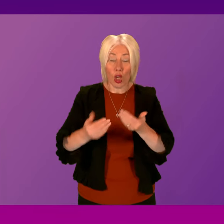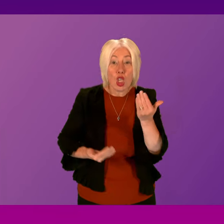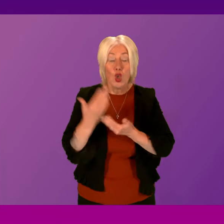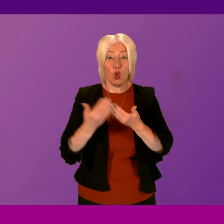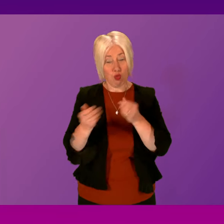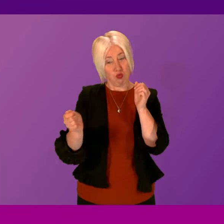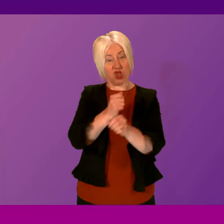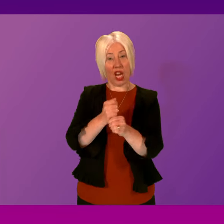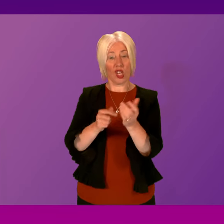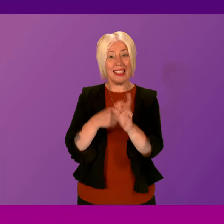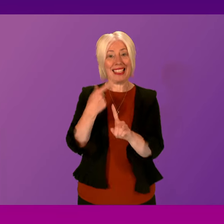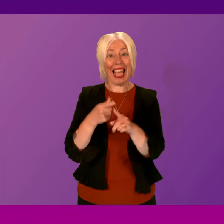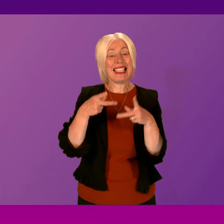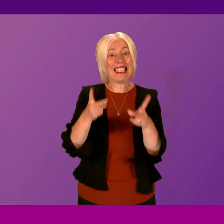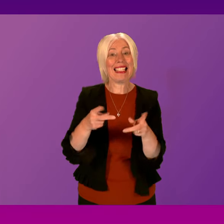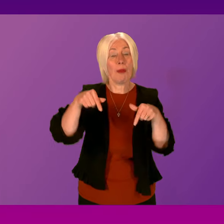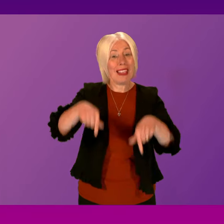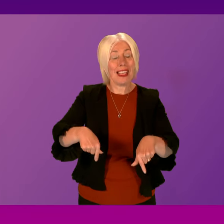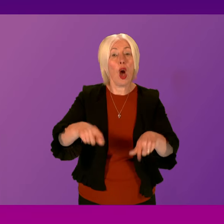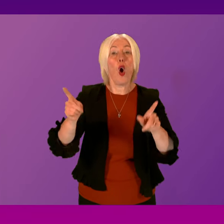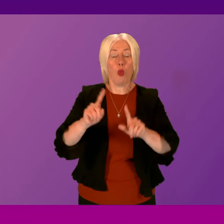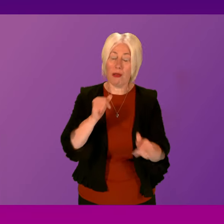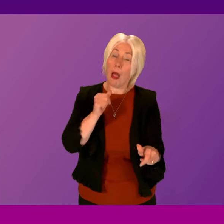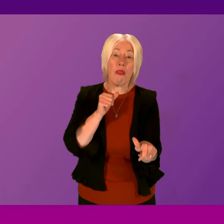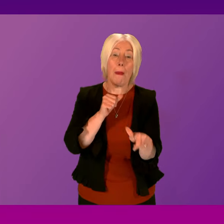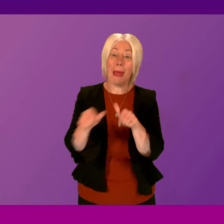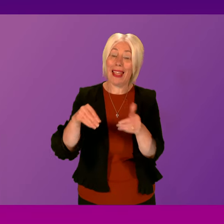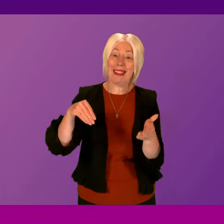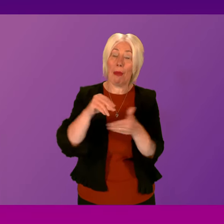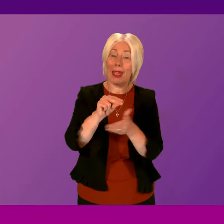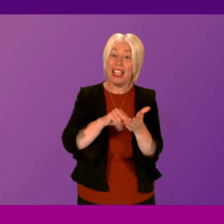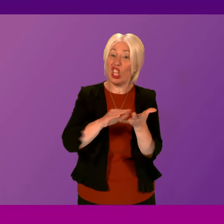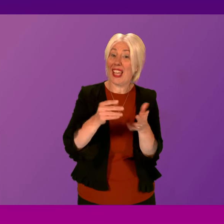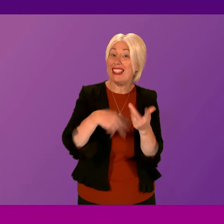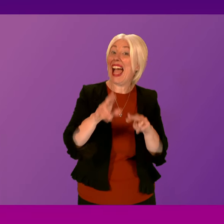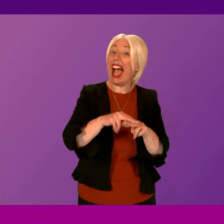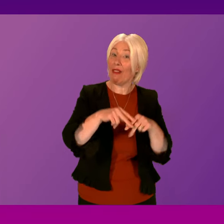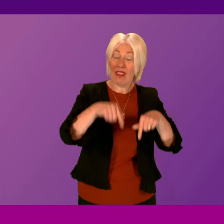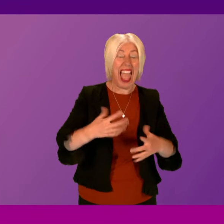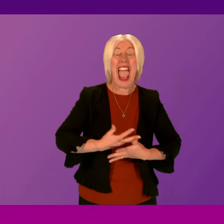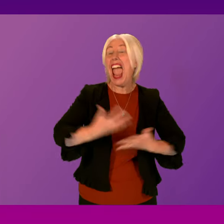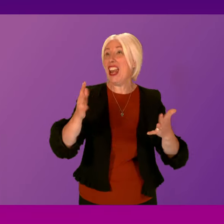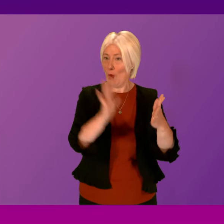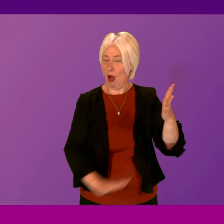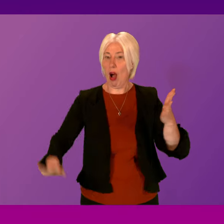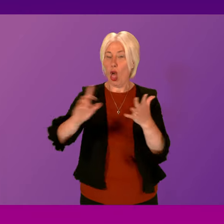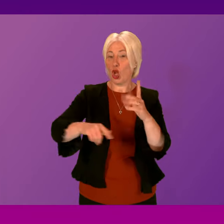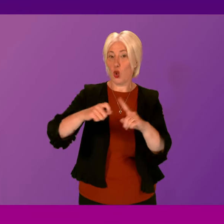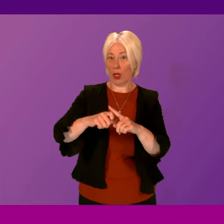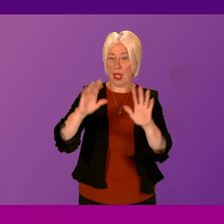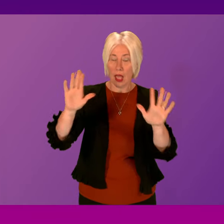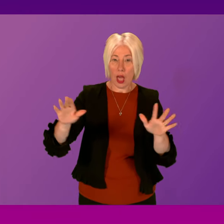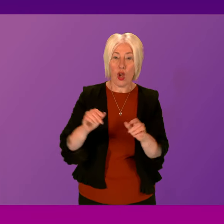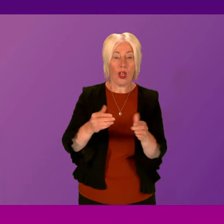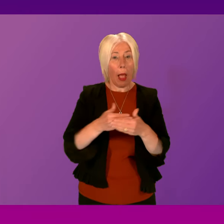system here in Scotland? You get, of course, the best paid NHS staff here anywhere in the UK. You get the baby